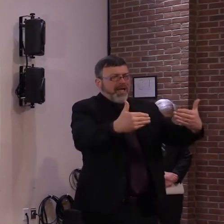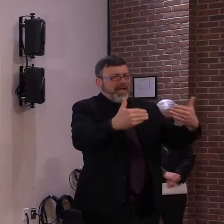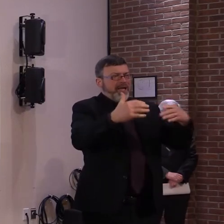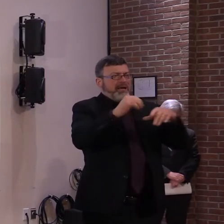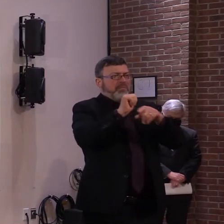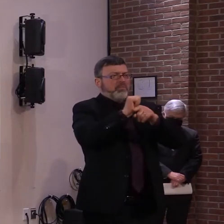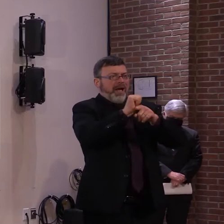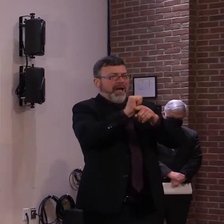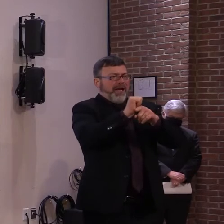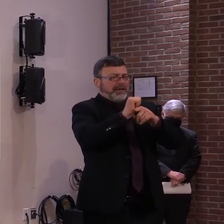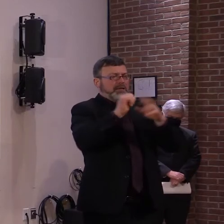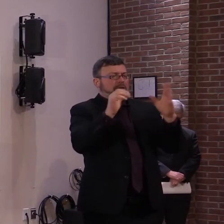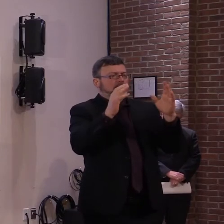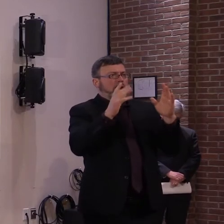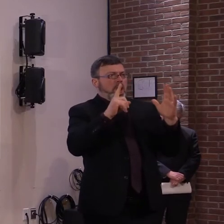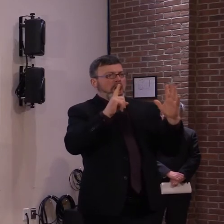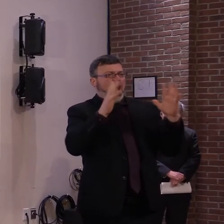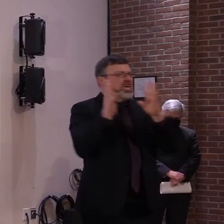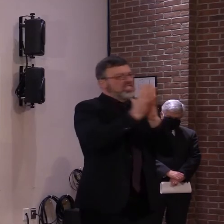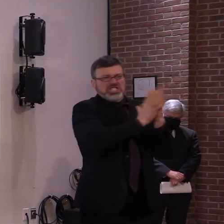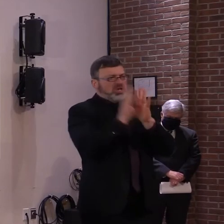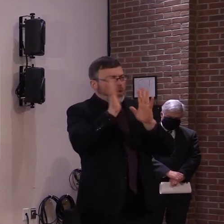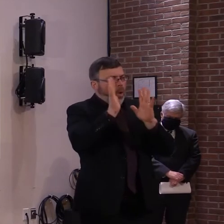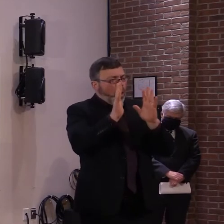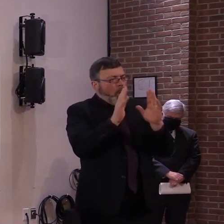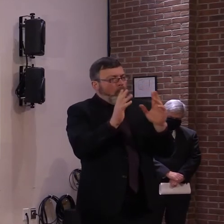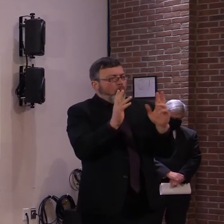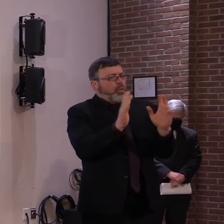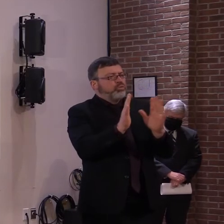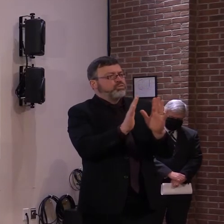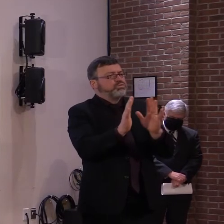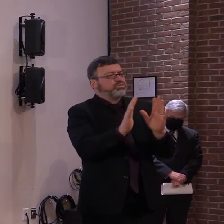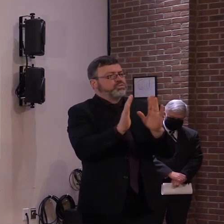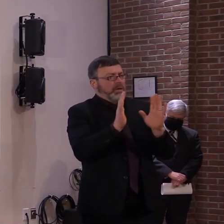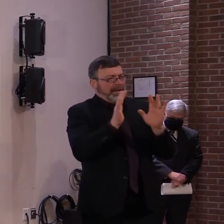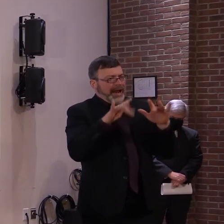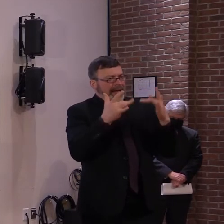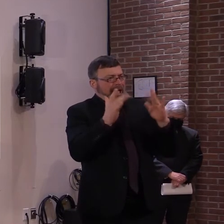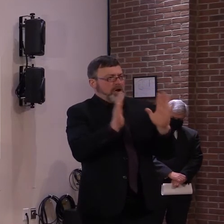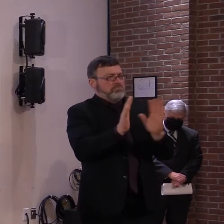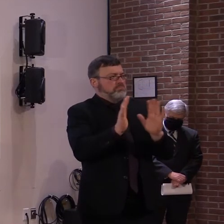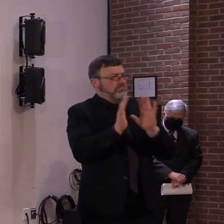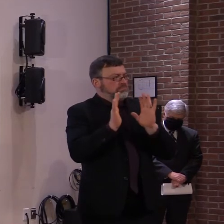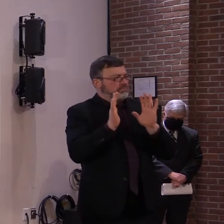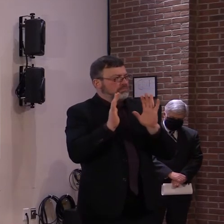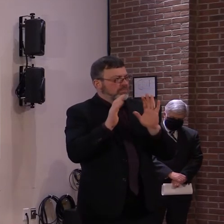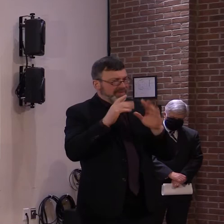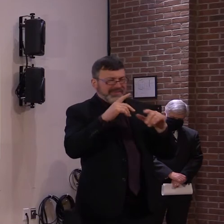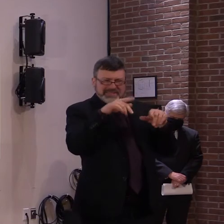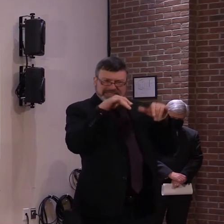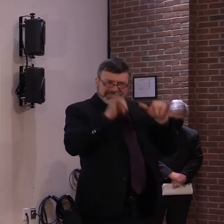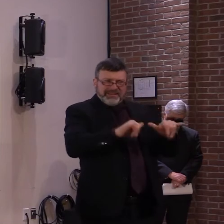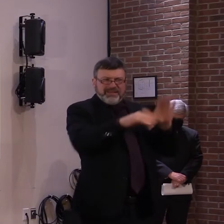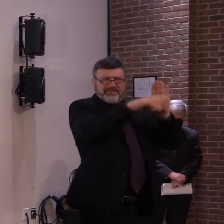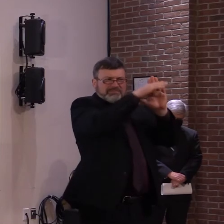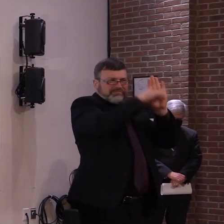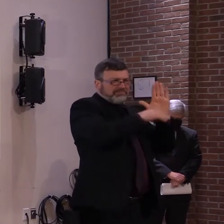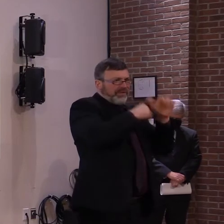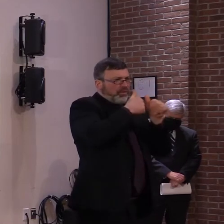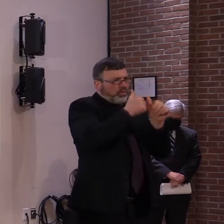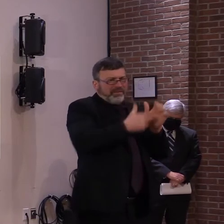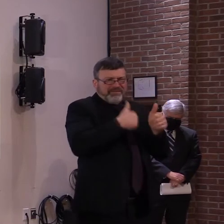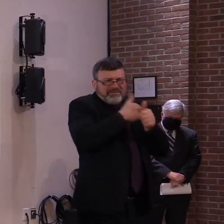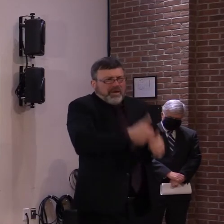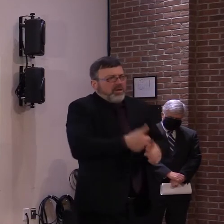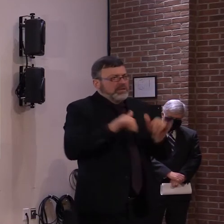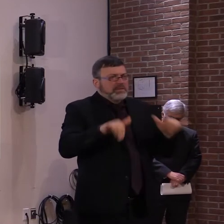you know, to manage, um, their operations in spite of the challenging context in which they're, they're operating. Um, but I'm, I'm unfamiliar with the